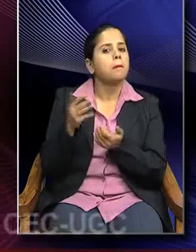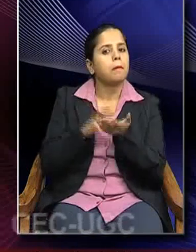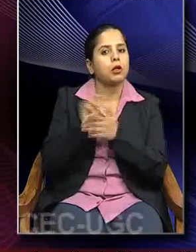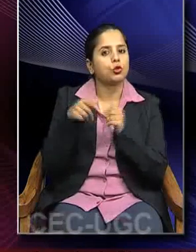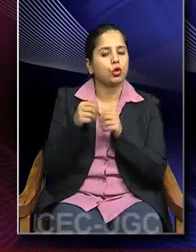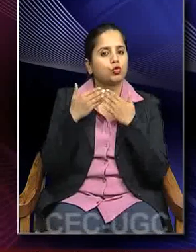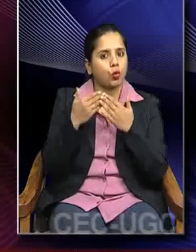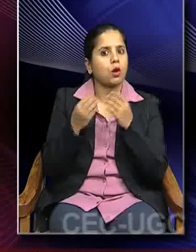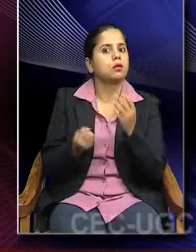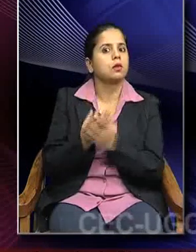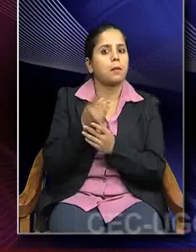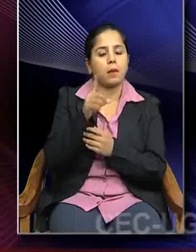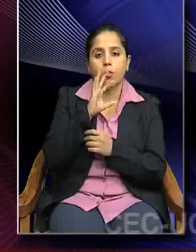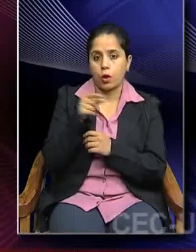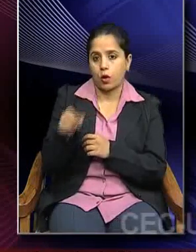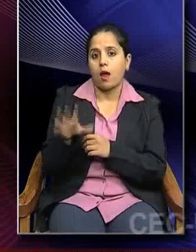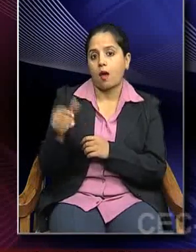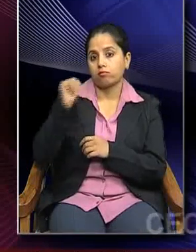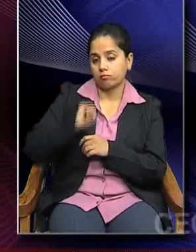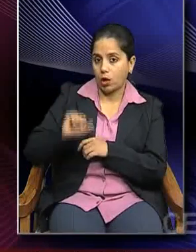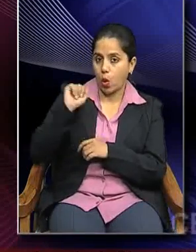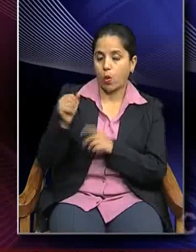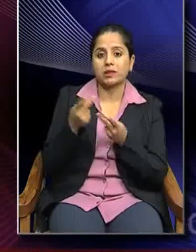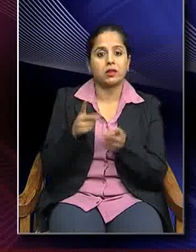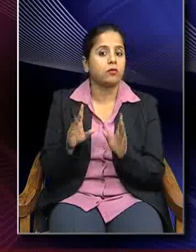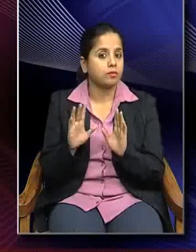emerging, but it has a personality of its own.